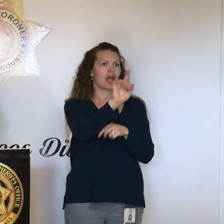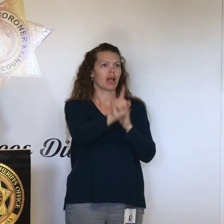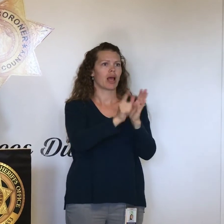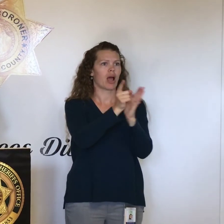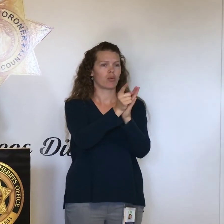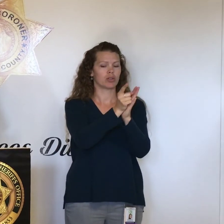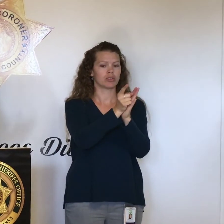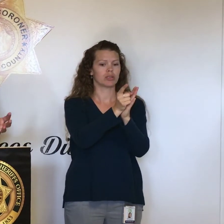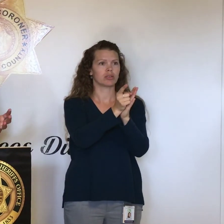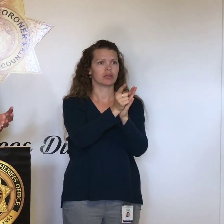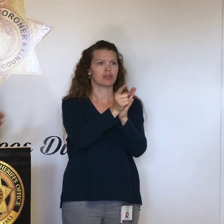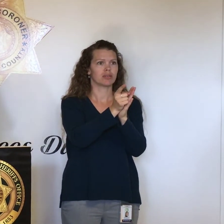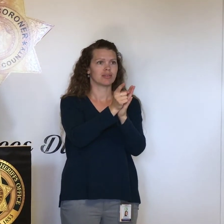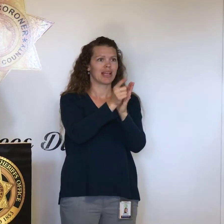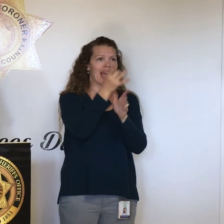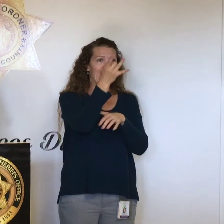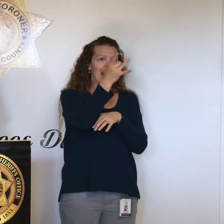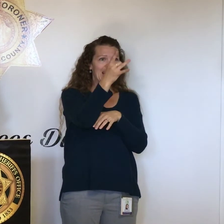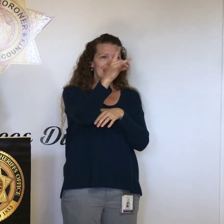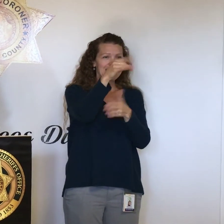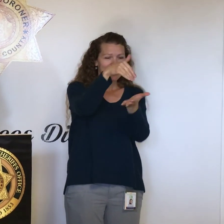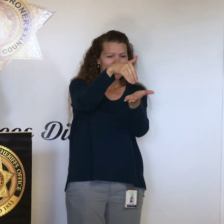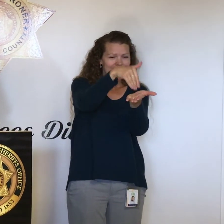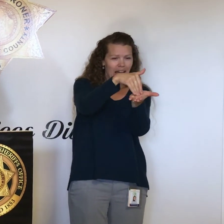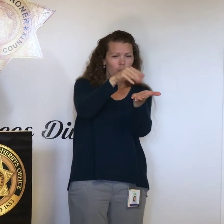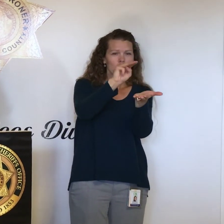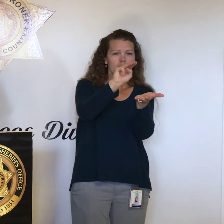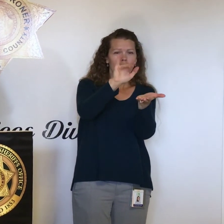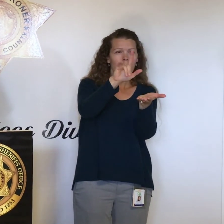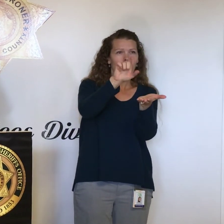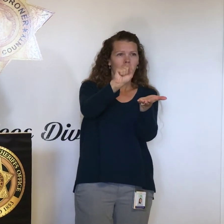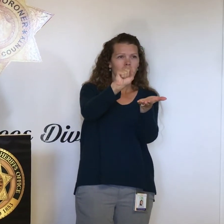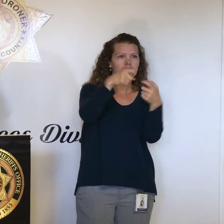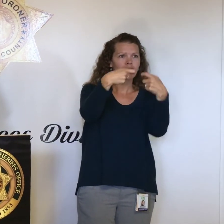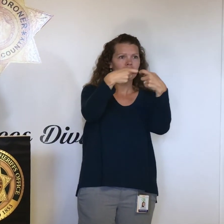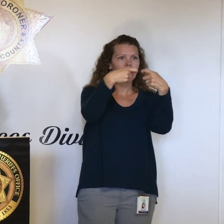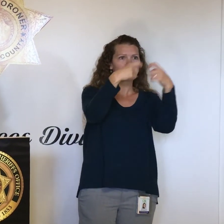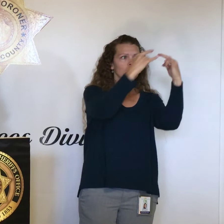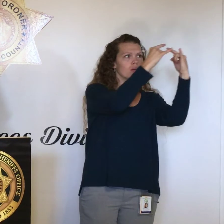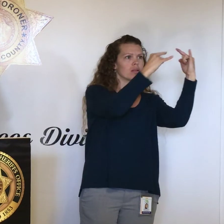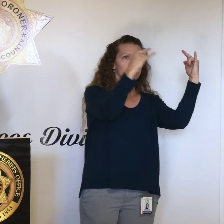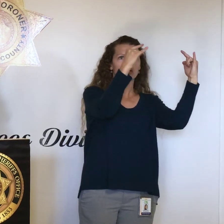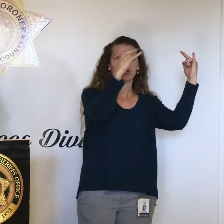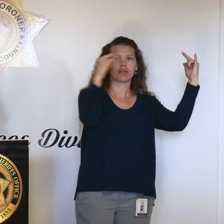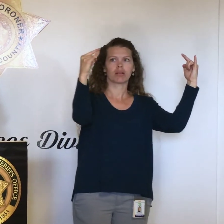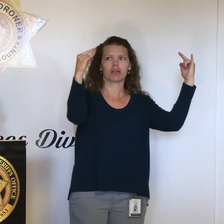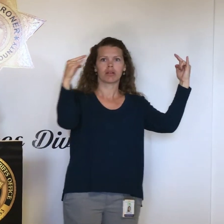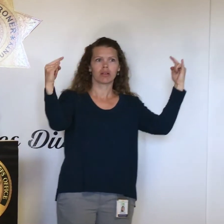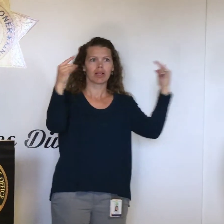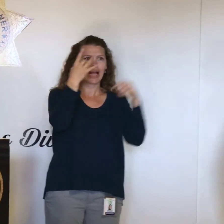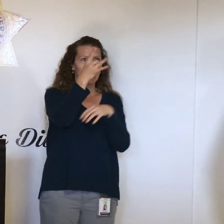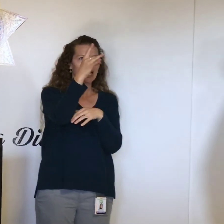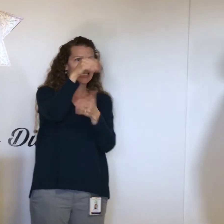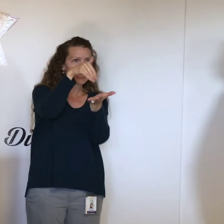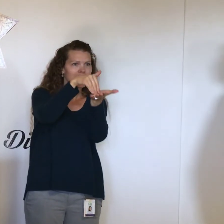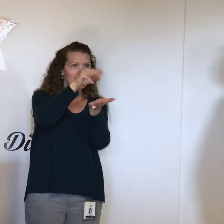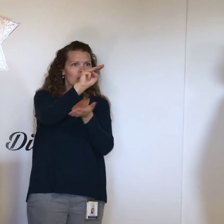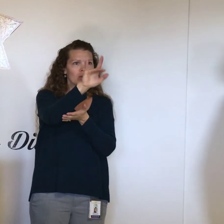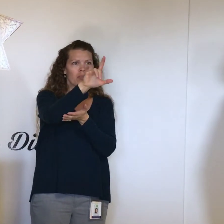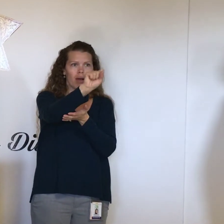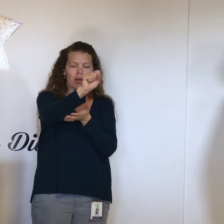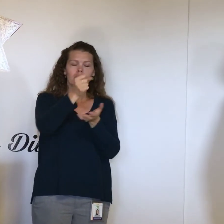,000 miles of lines here that they have to inspect. So, there's a lot of lines out there that they have to look at.